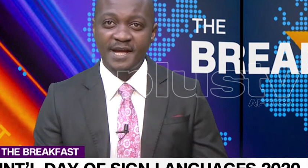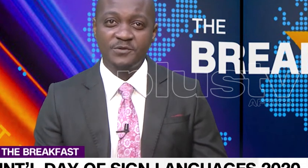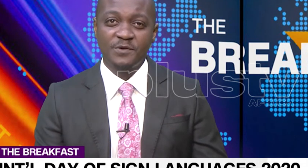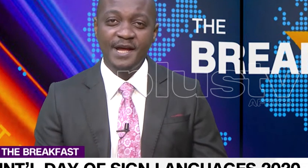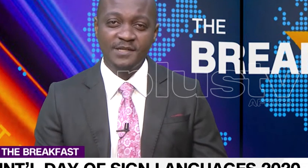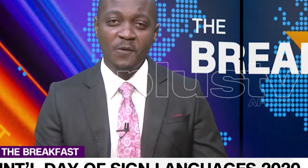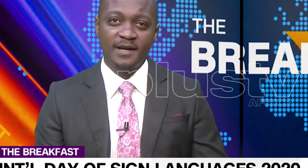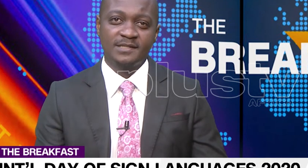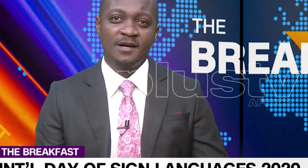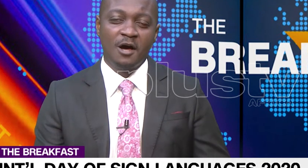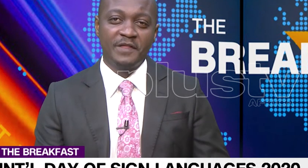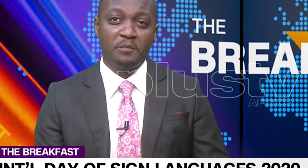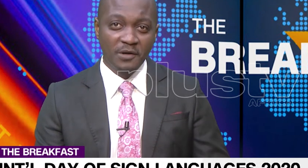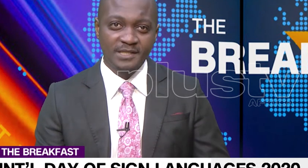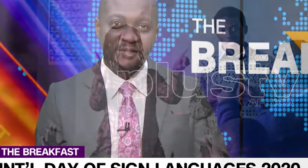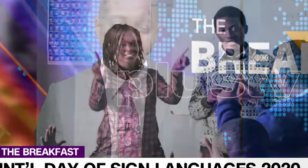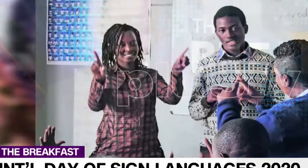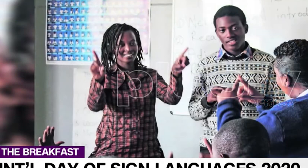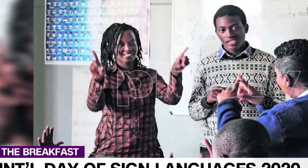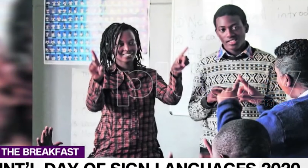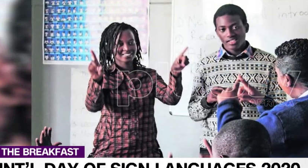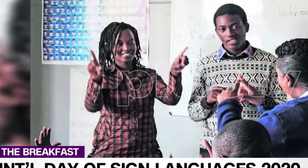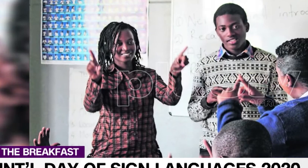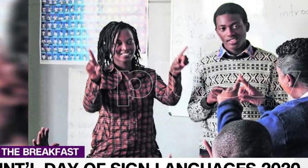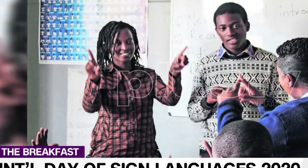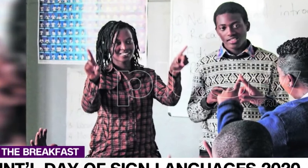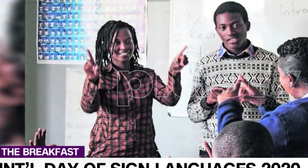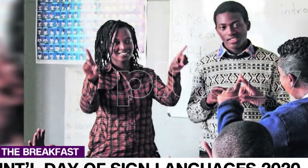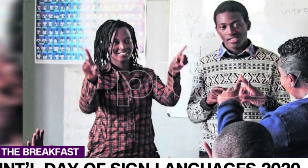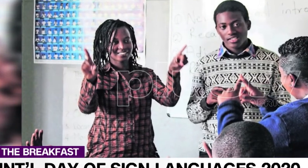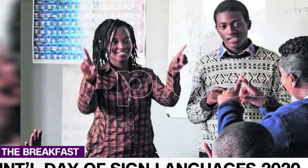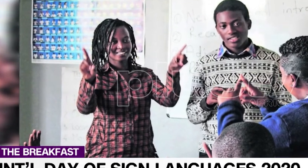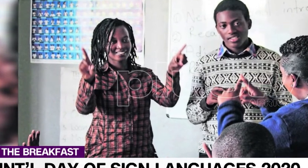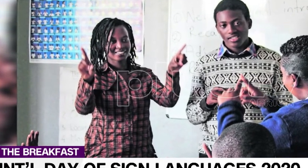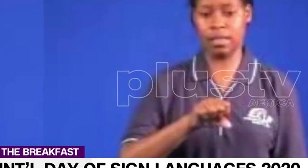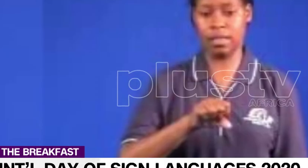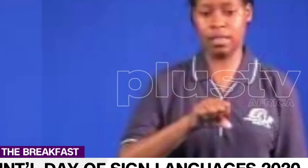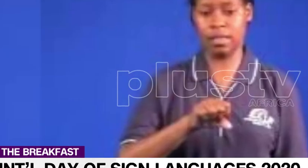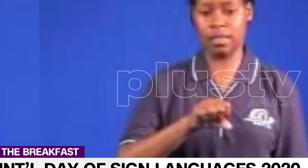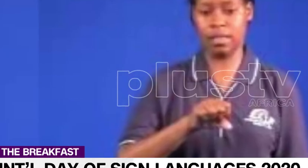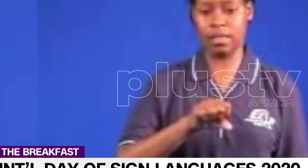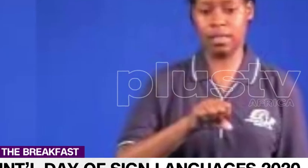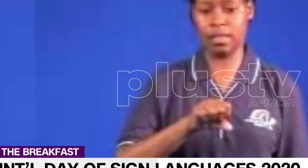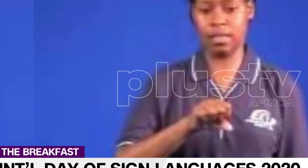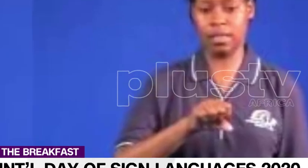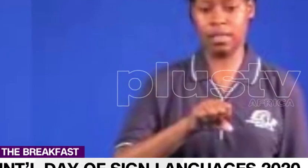to raise awareness of the importance of sign language in the full realization of the human rights of people who are deaf.